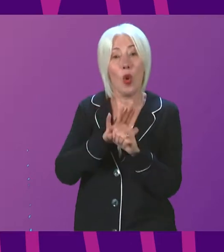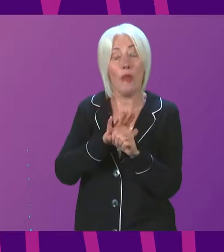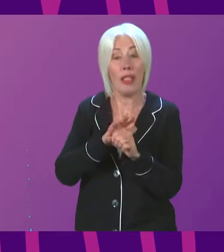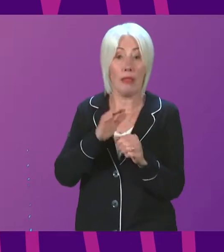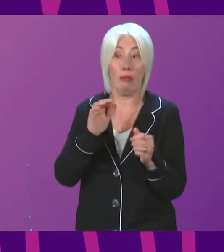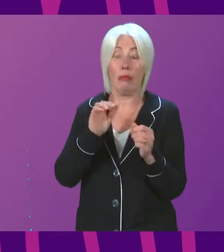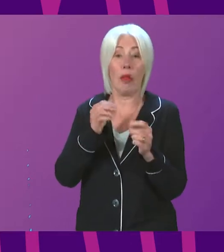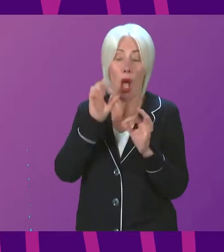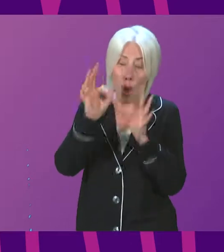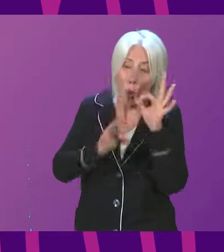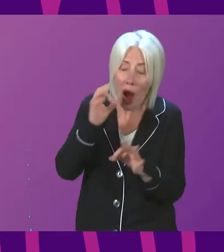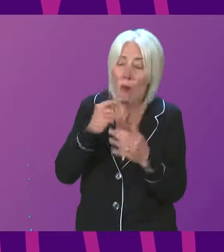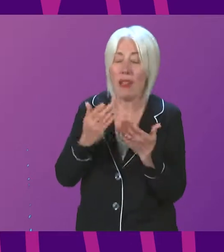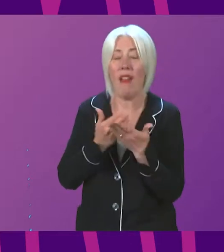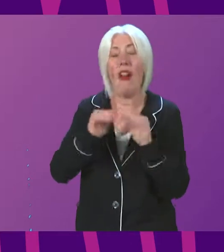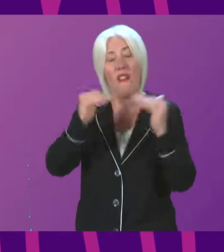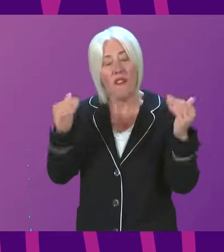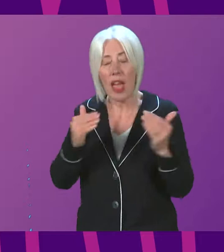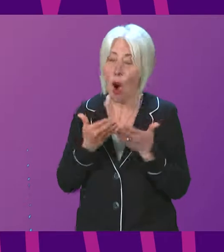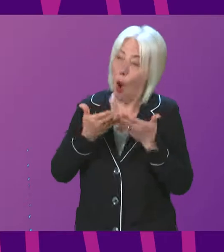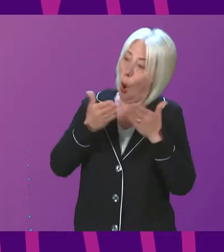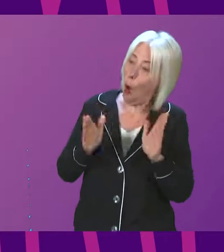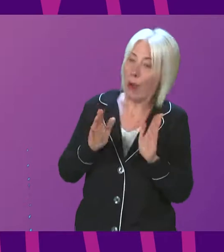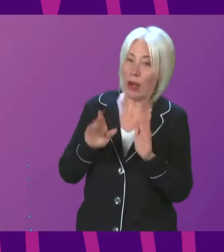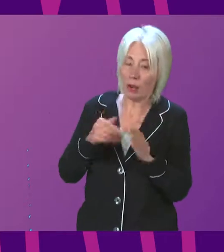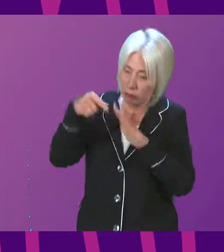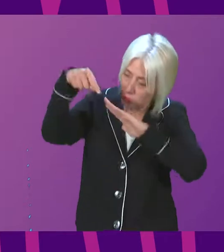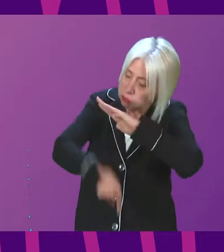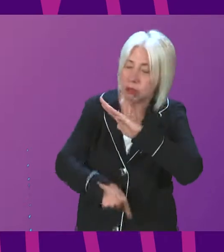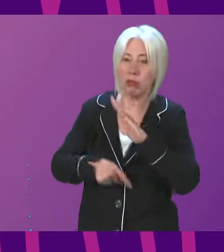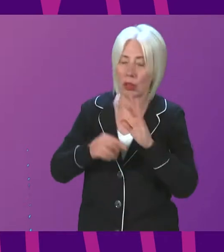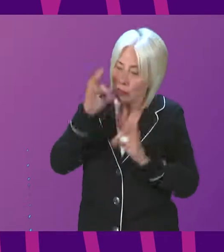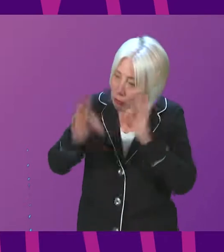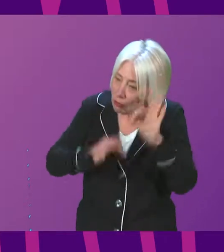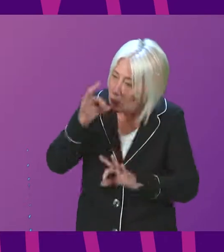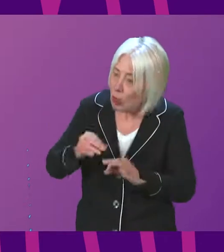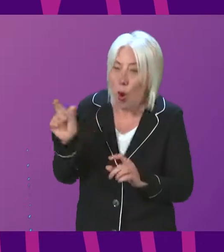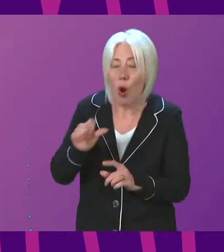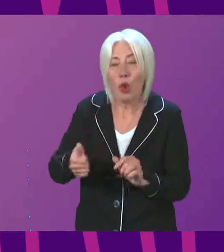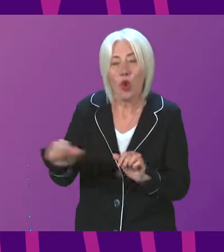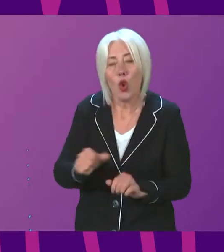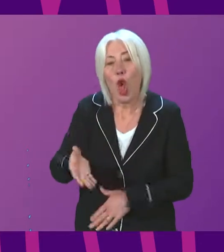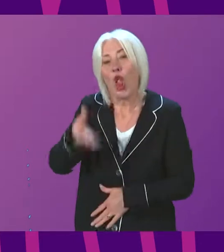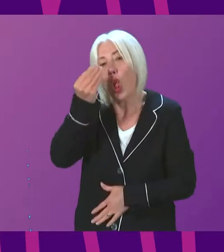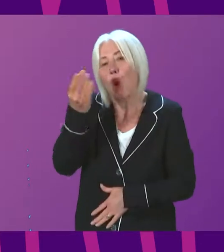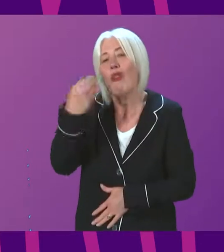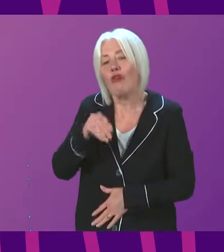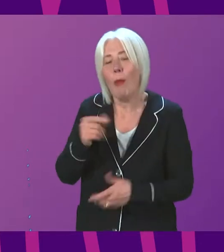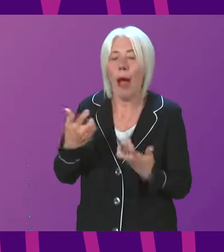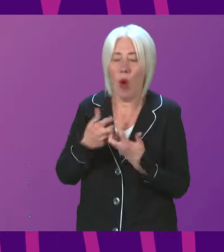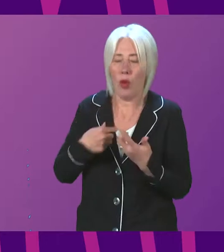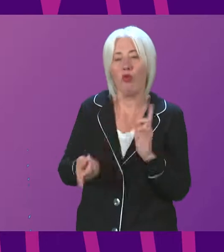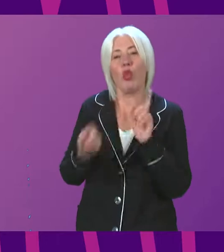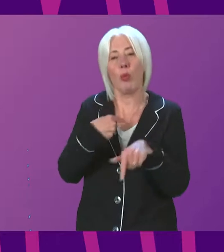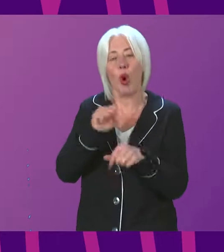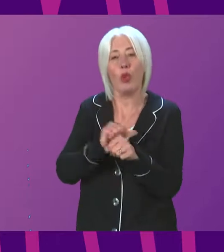out a fair, open and thorough investigation to establish what lessons should be learnt from the strategic response to the pandemic. That